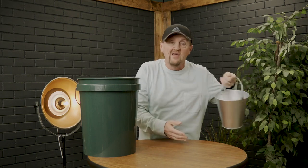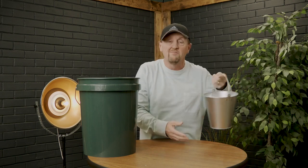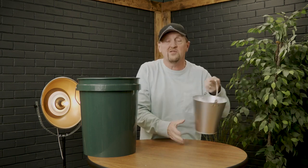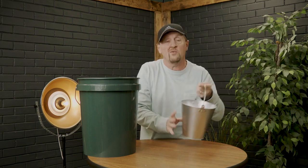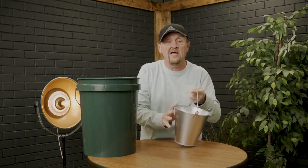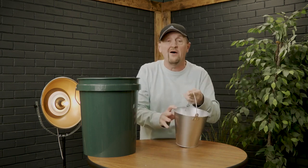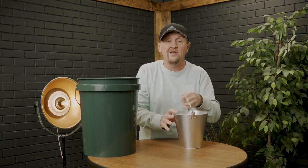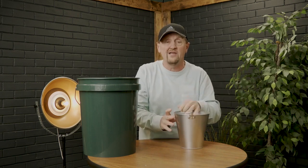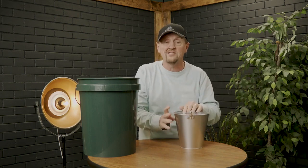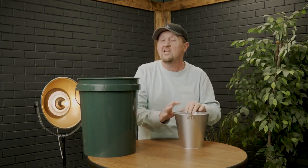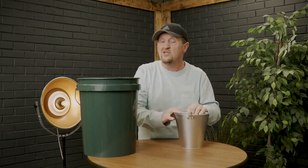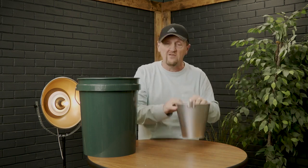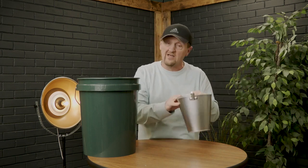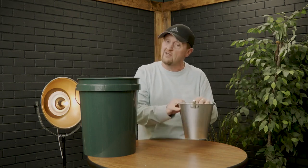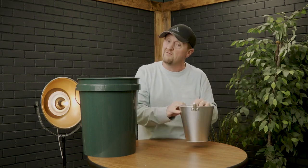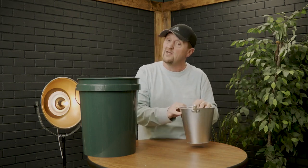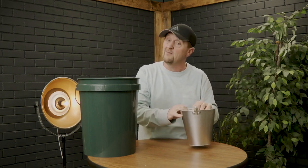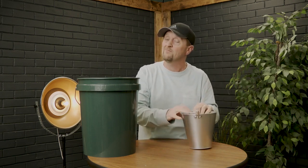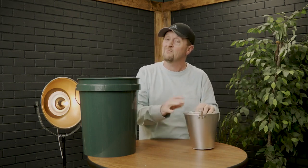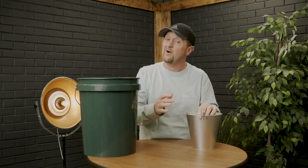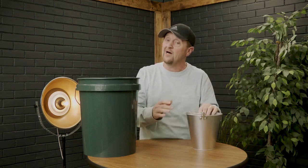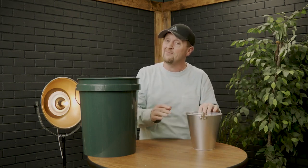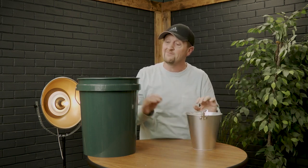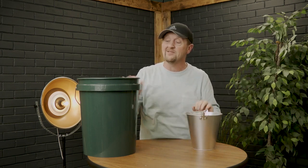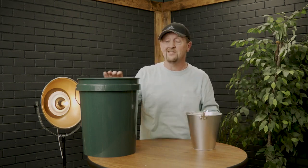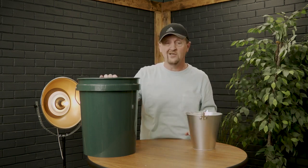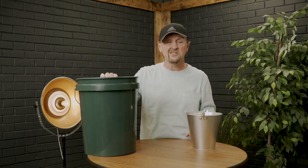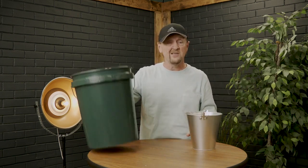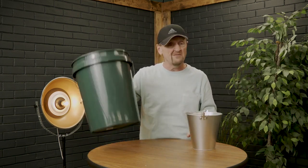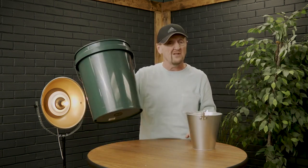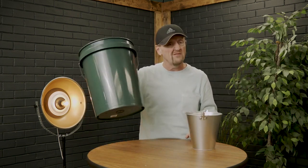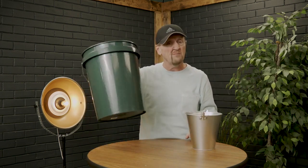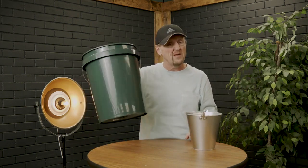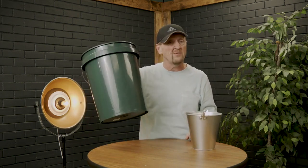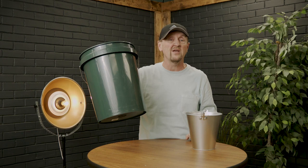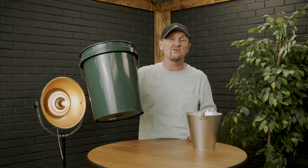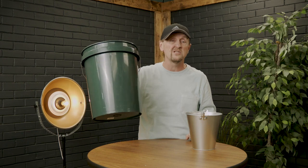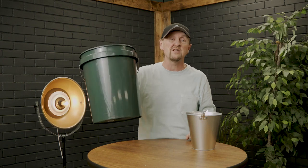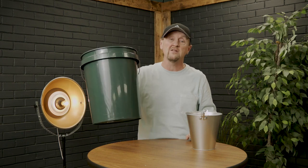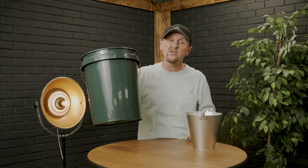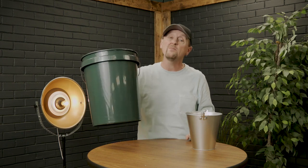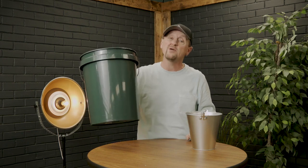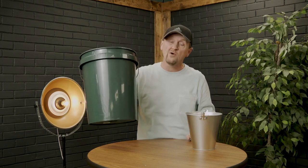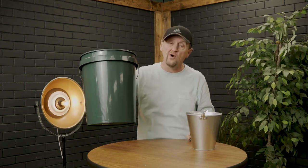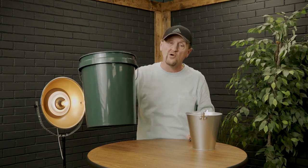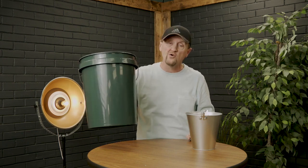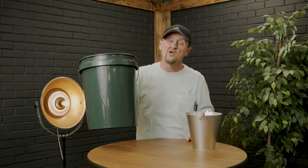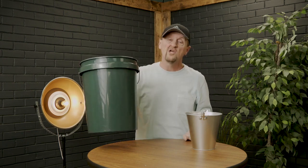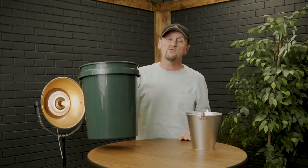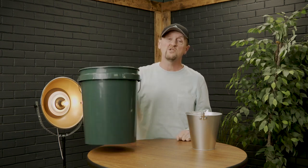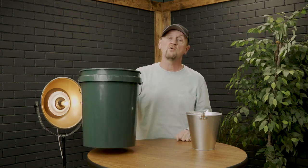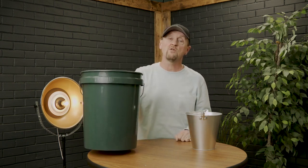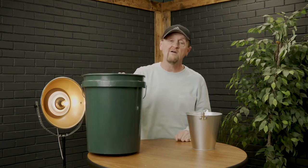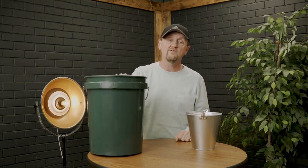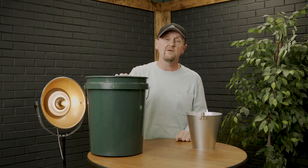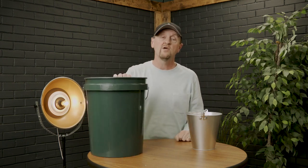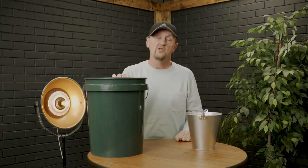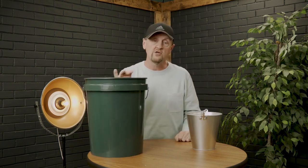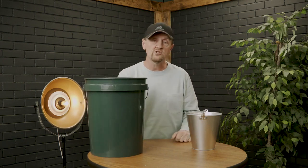but the reality is you've got to love them but you also have to love the people that are just a little bit harder because when you love them you're